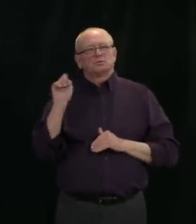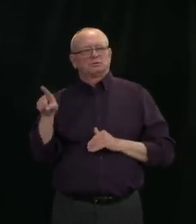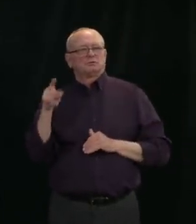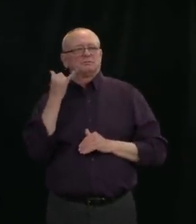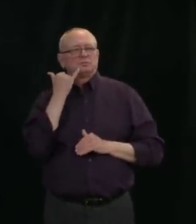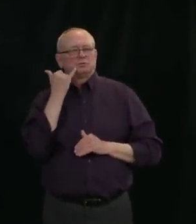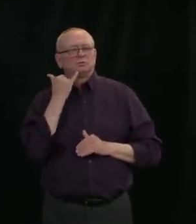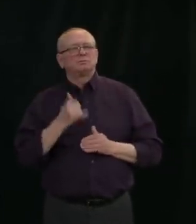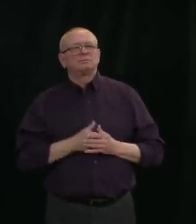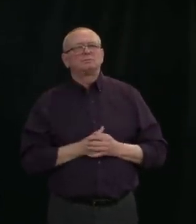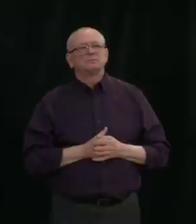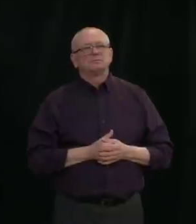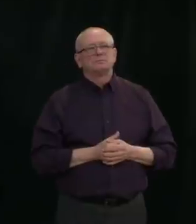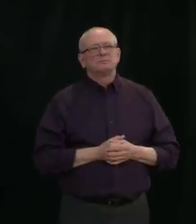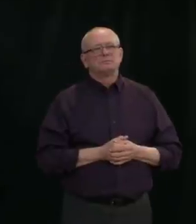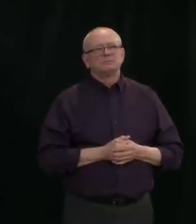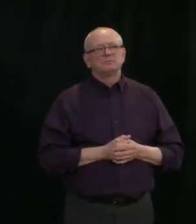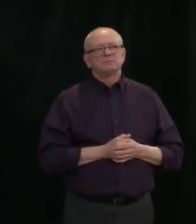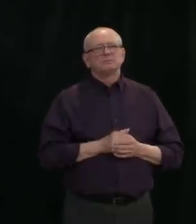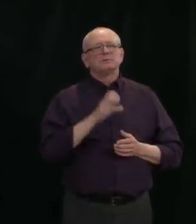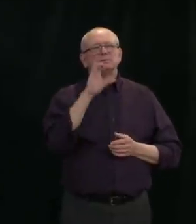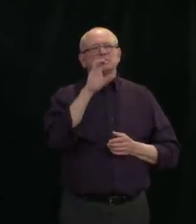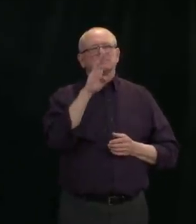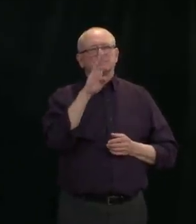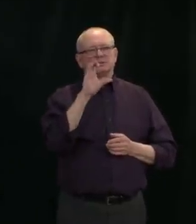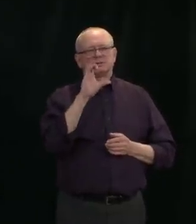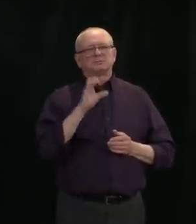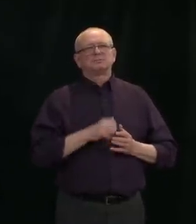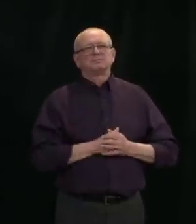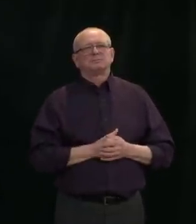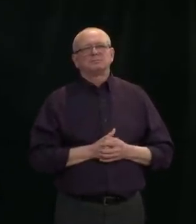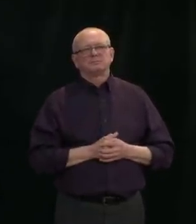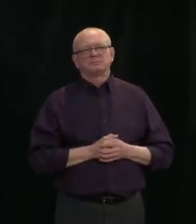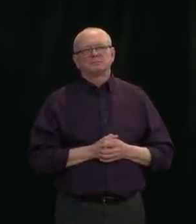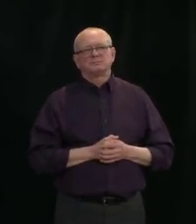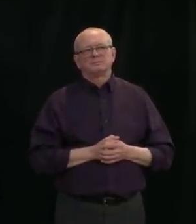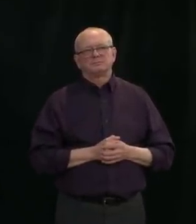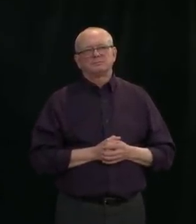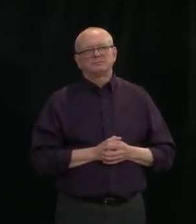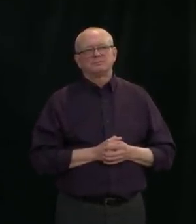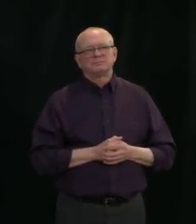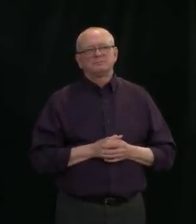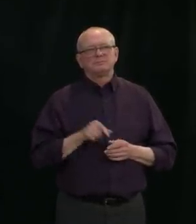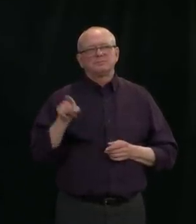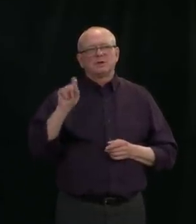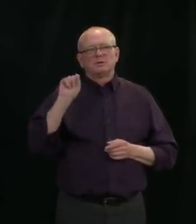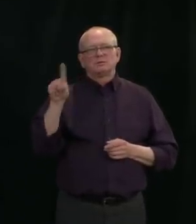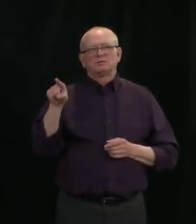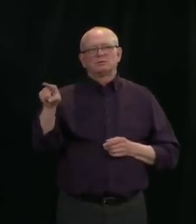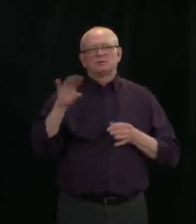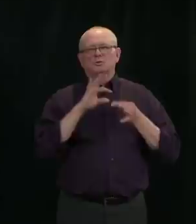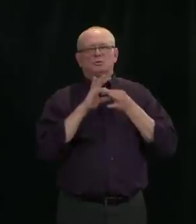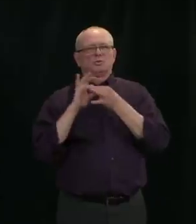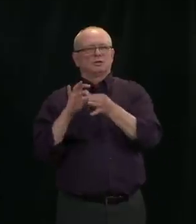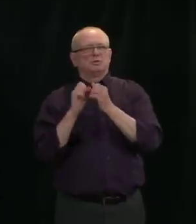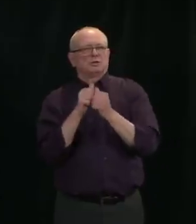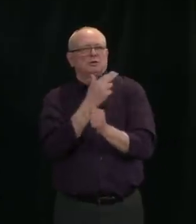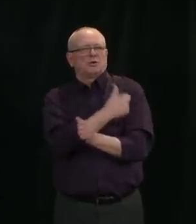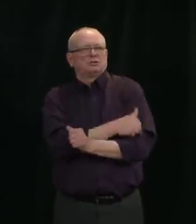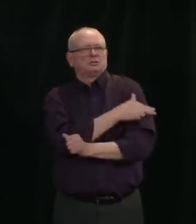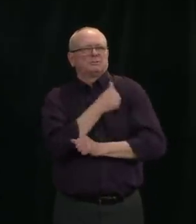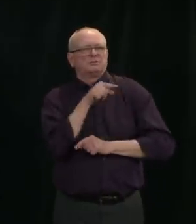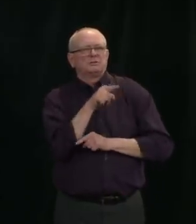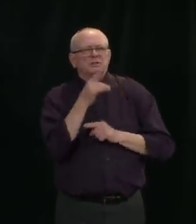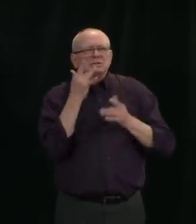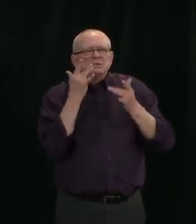Hi, Dr. from Sean. My question is about potential drug shortages in the hospital settings. You know,